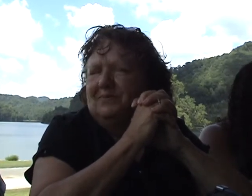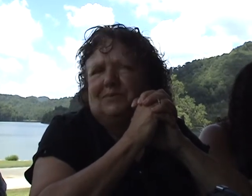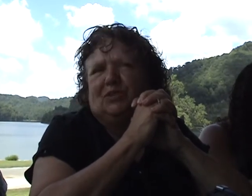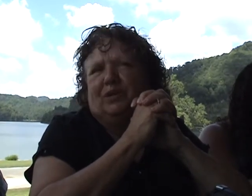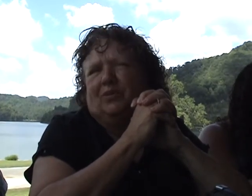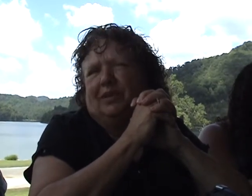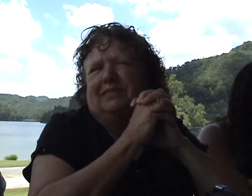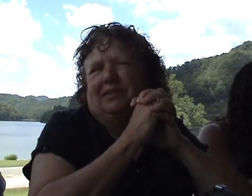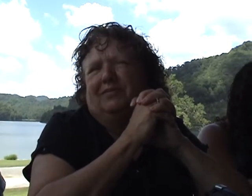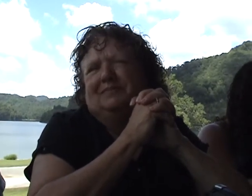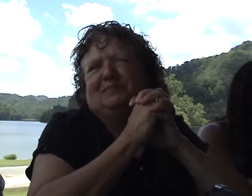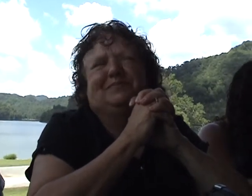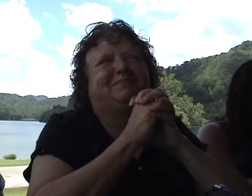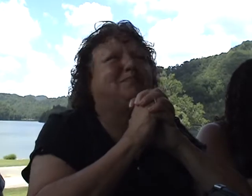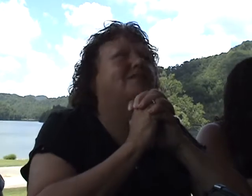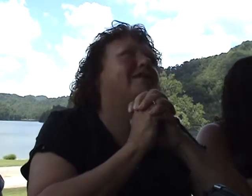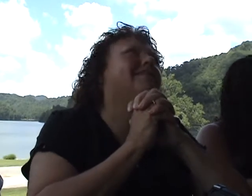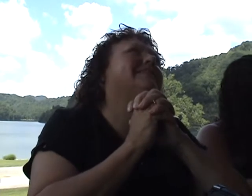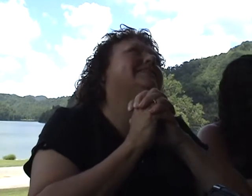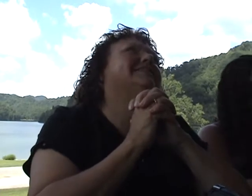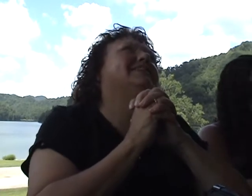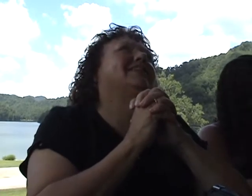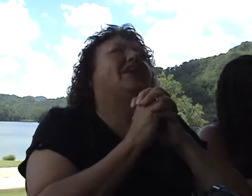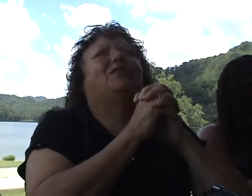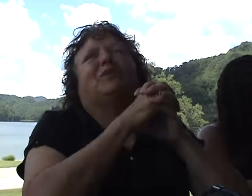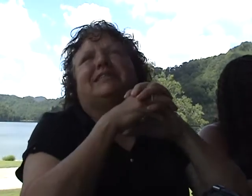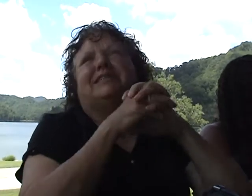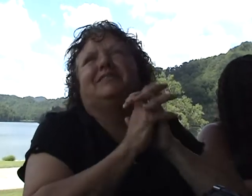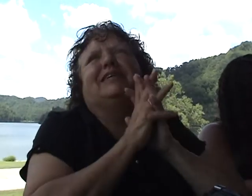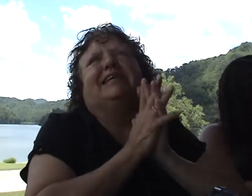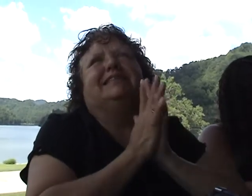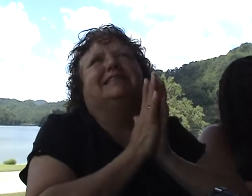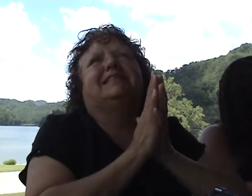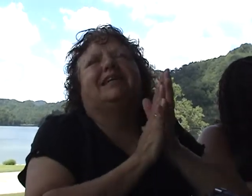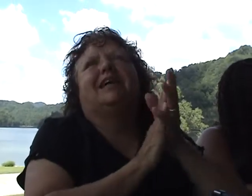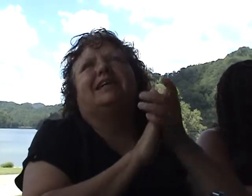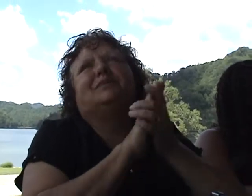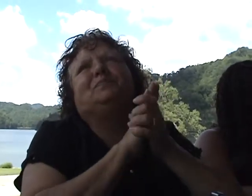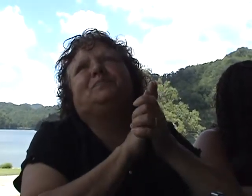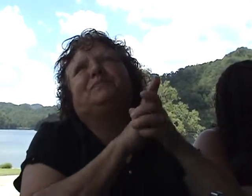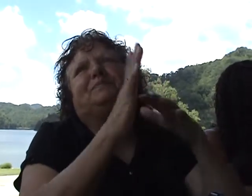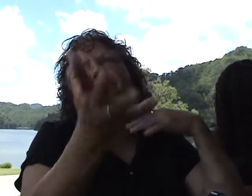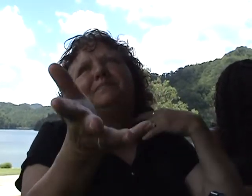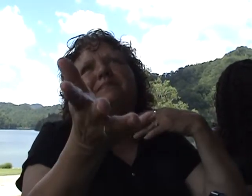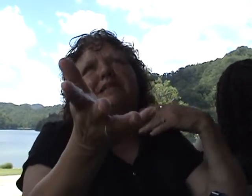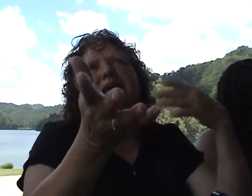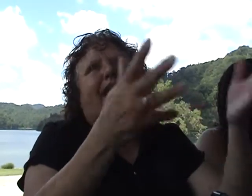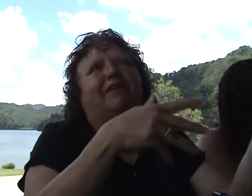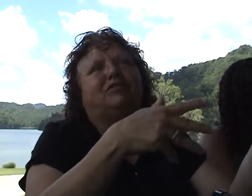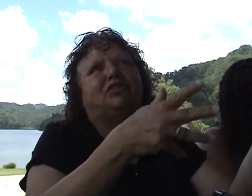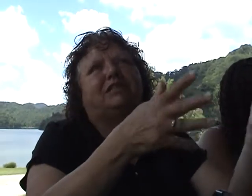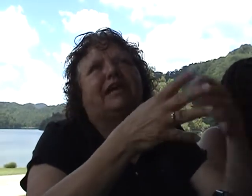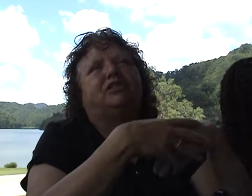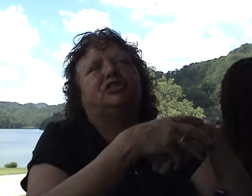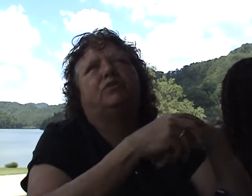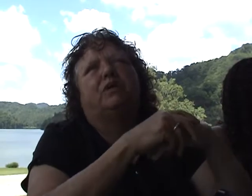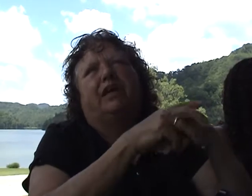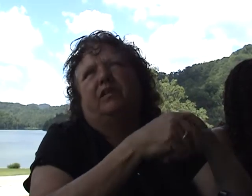Do you want the rest of it? Okay, the rest of it is, after she died, she knew that I loved